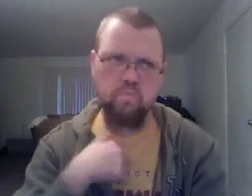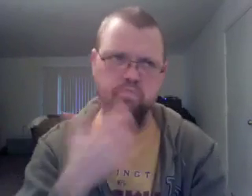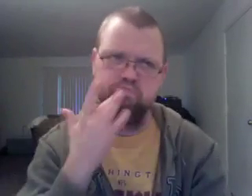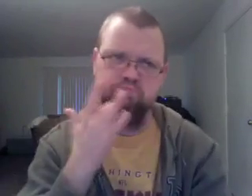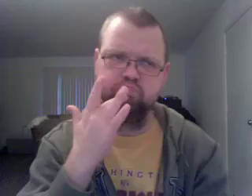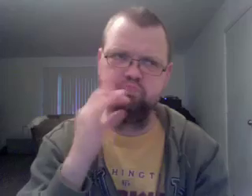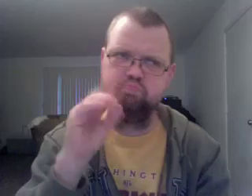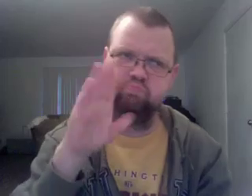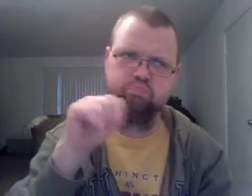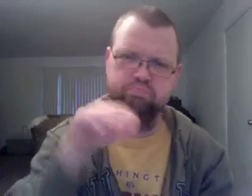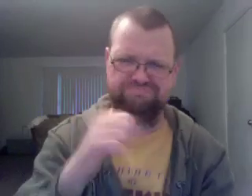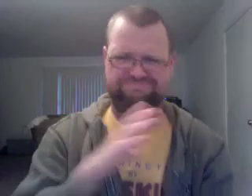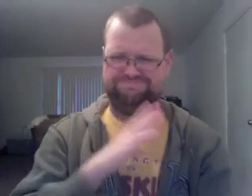few laps.